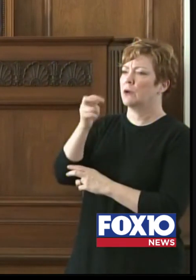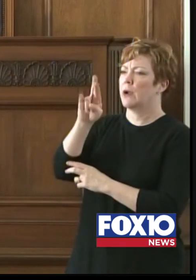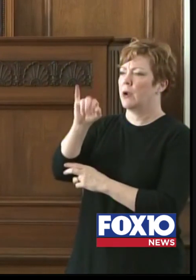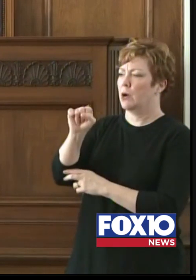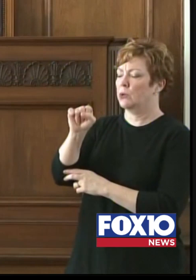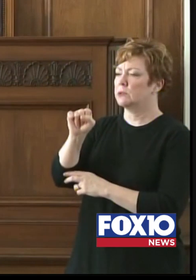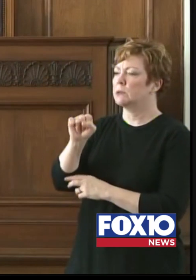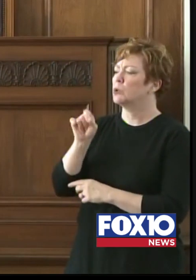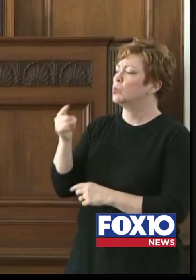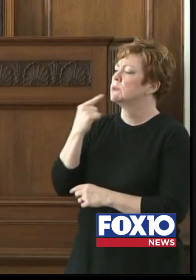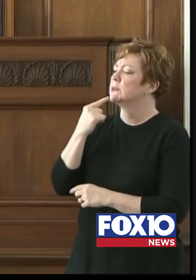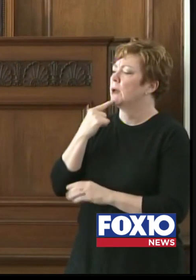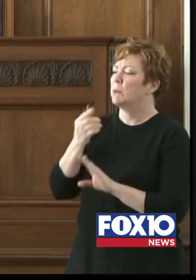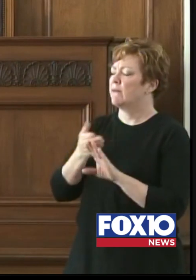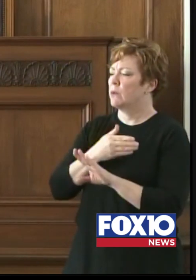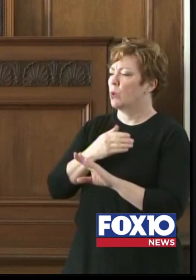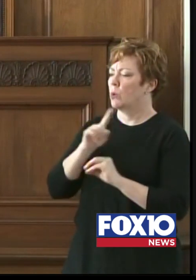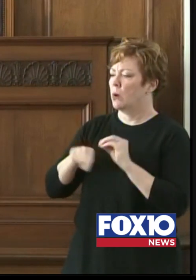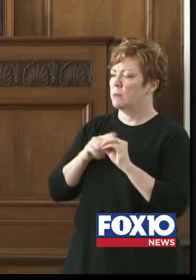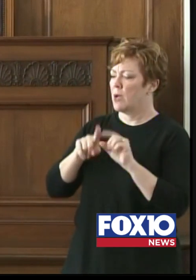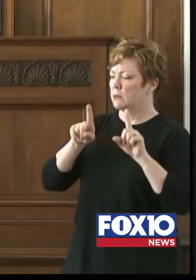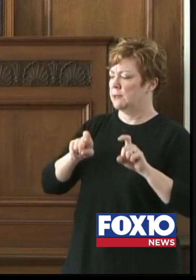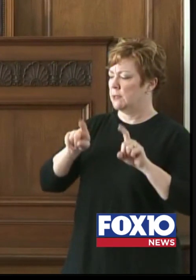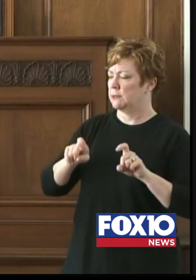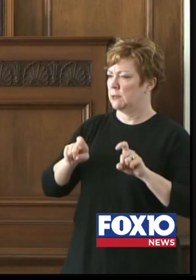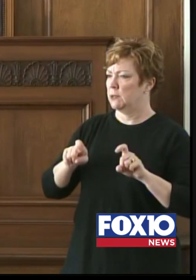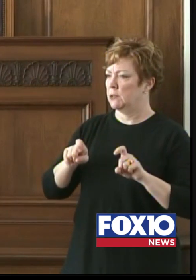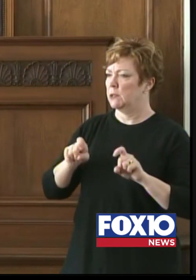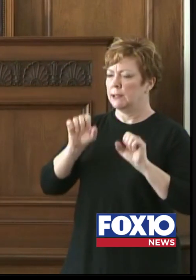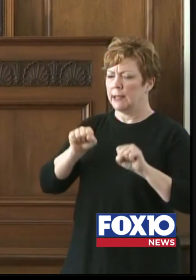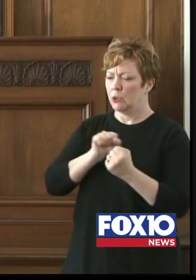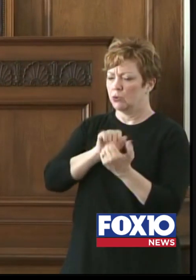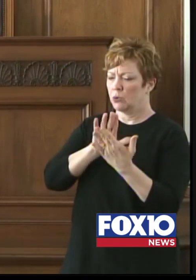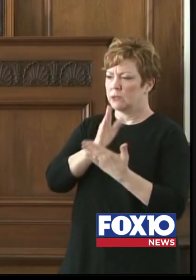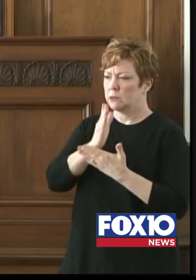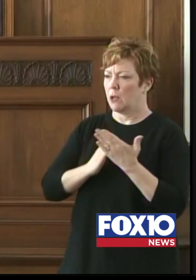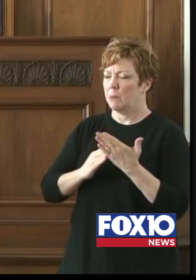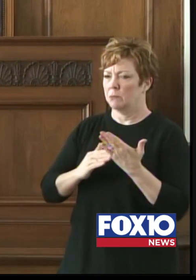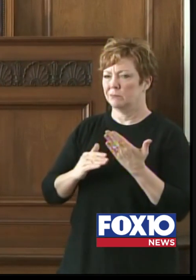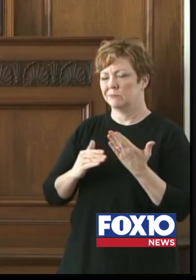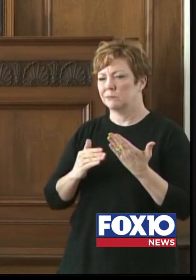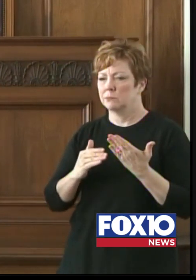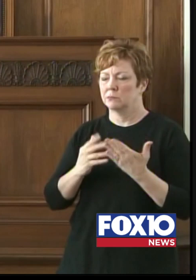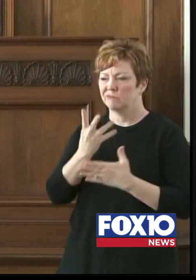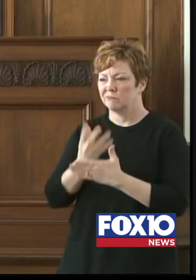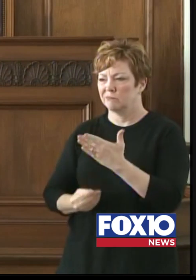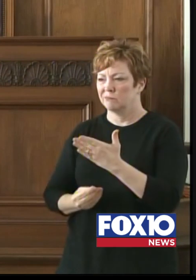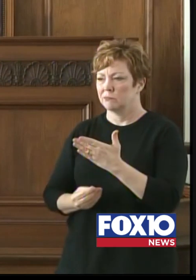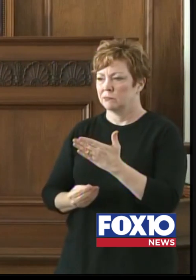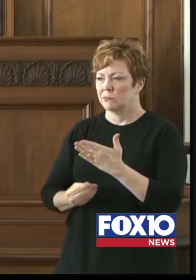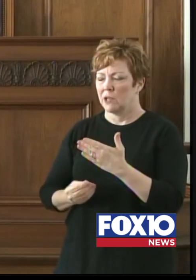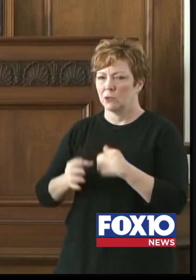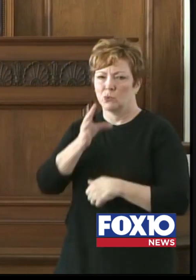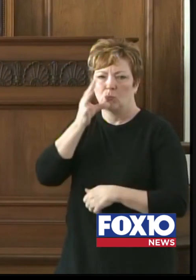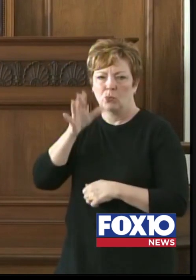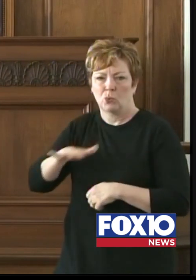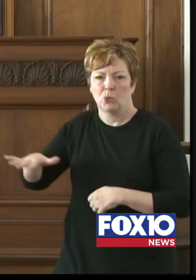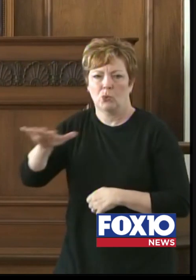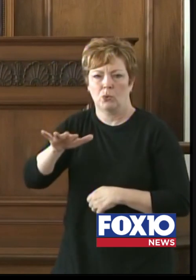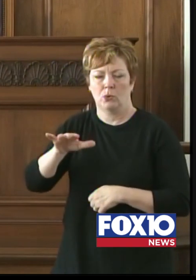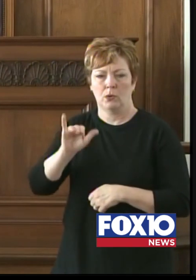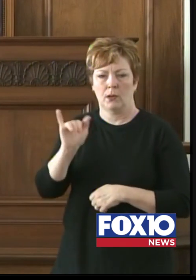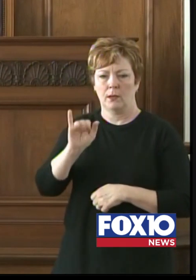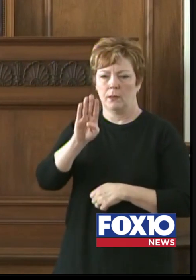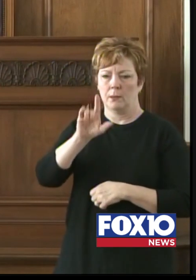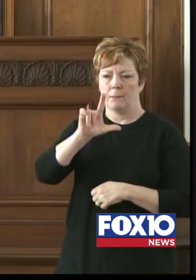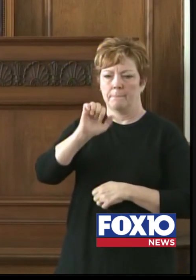as you said before, the testing situation, in particular some of the disparities we've seen, particularly in rural areas like the Black Belt and the